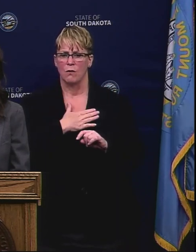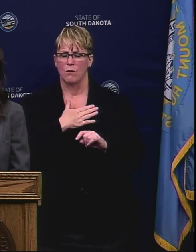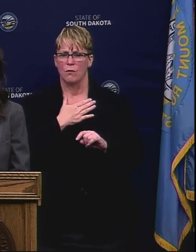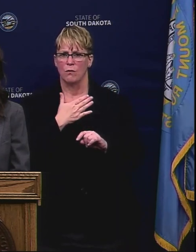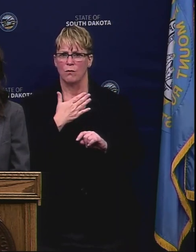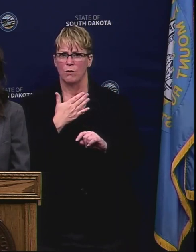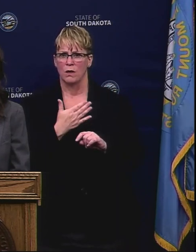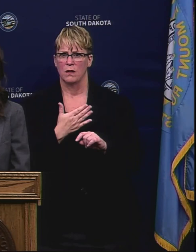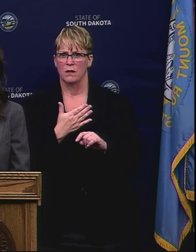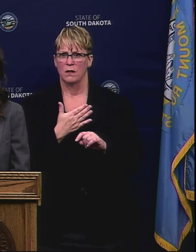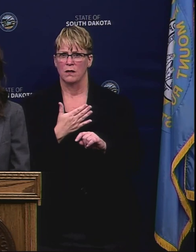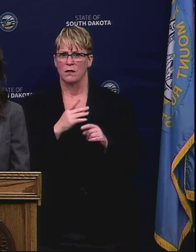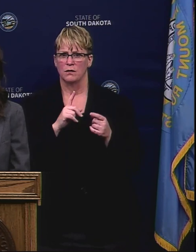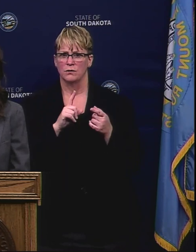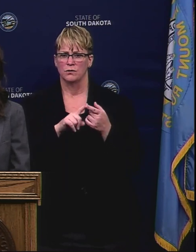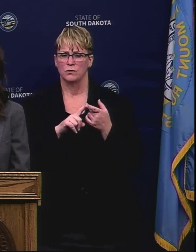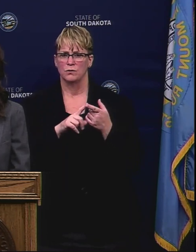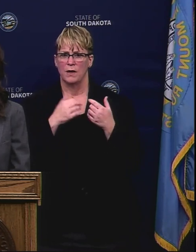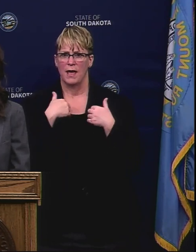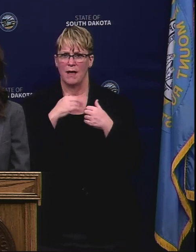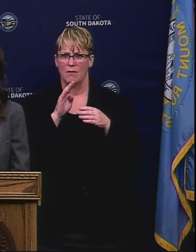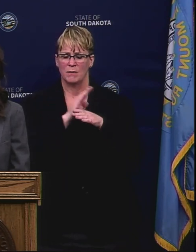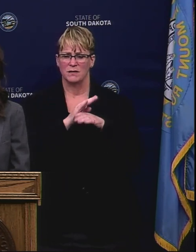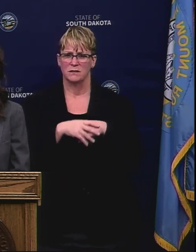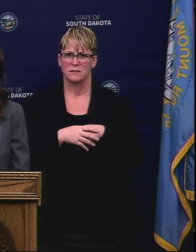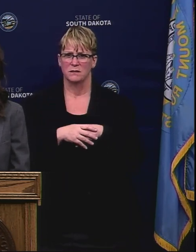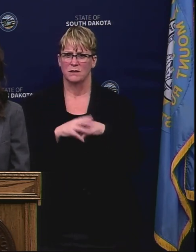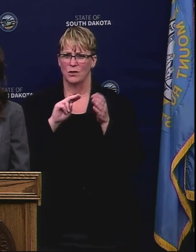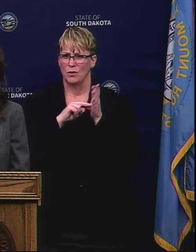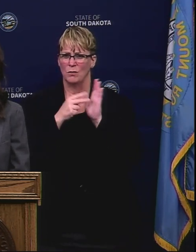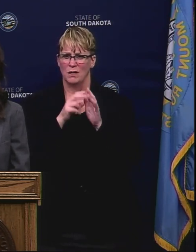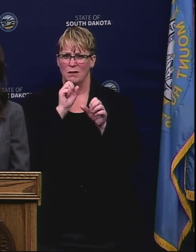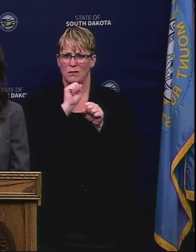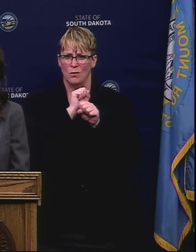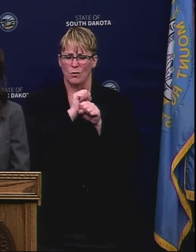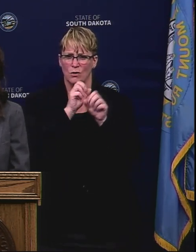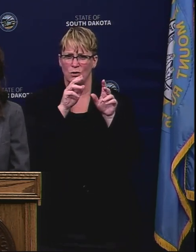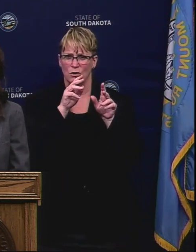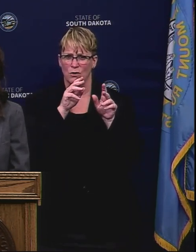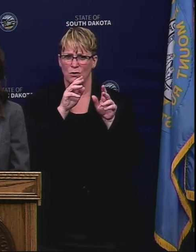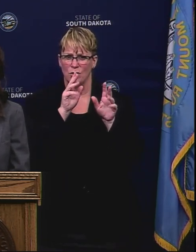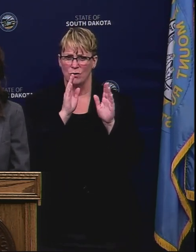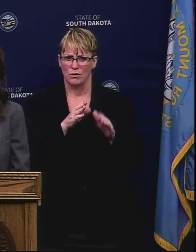command the plants. You mean as far as being workers in the facility?